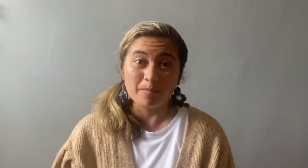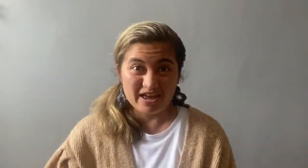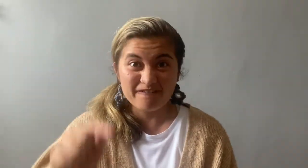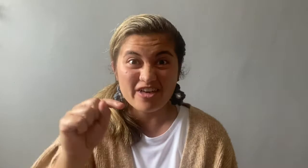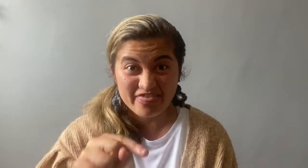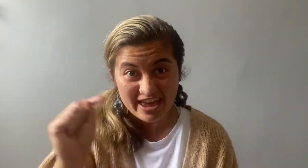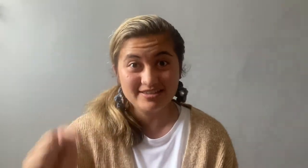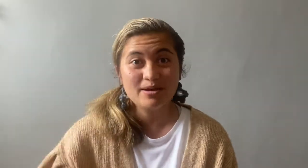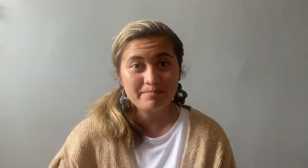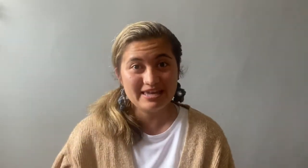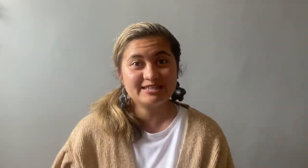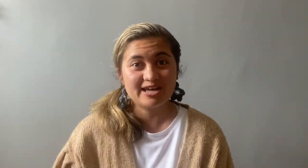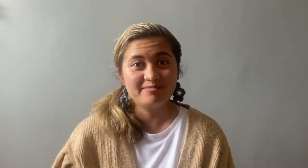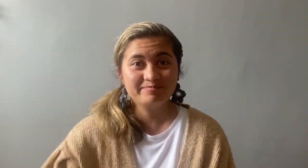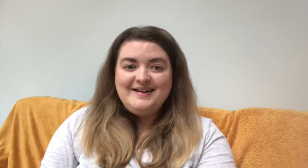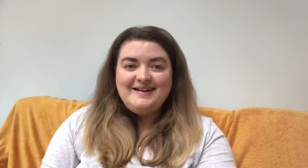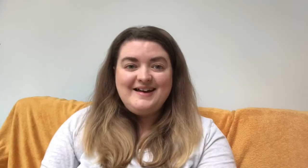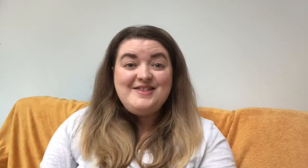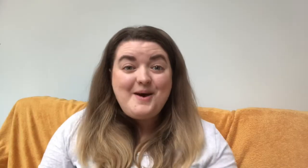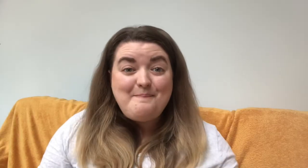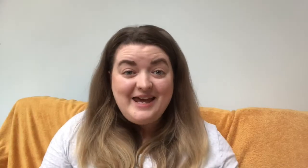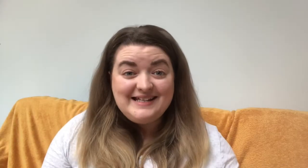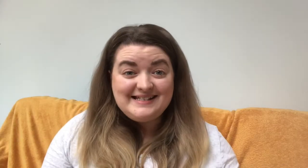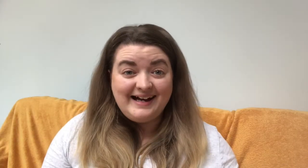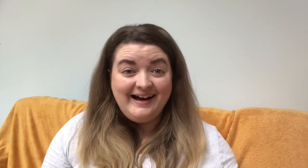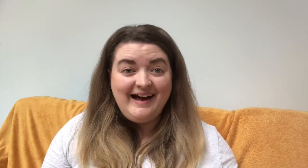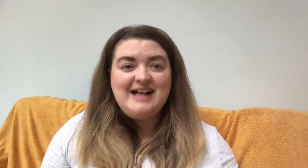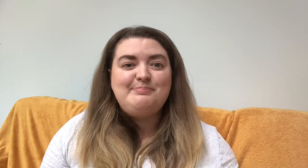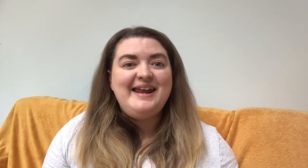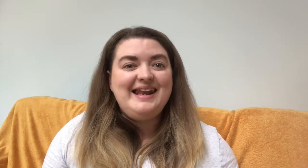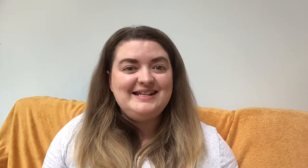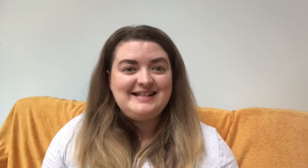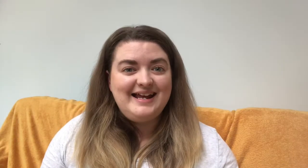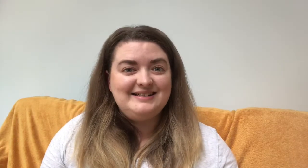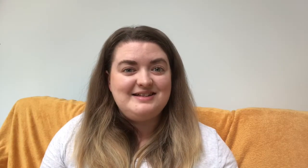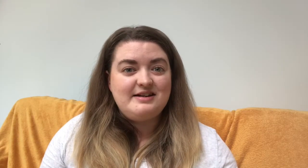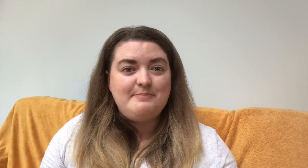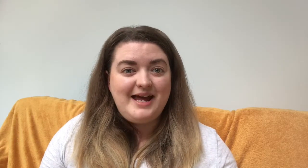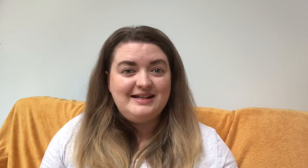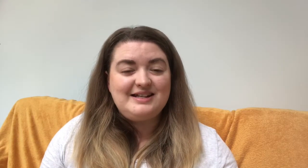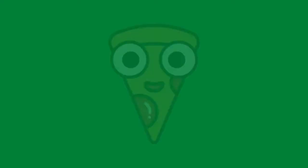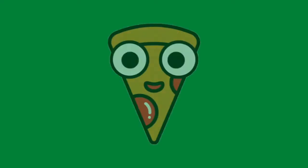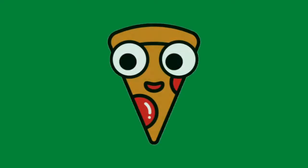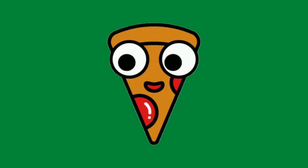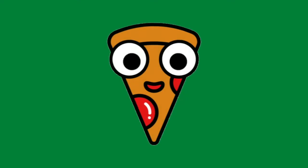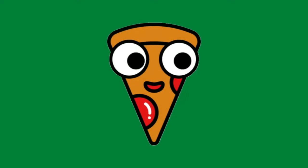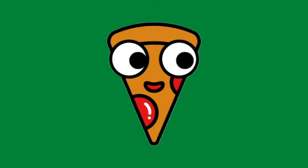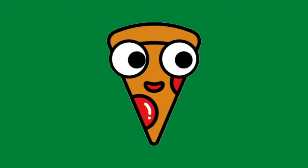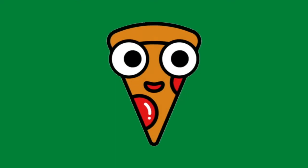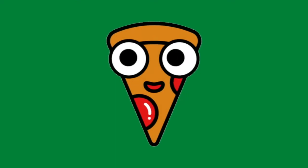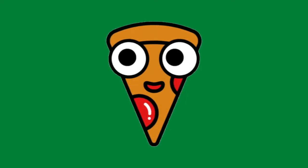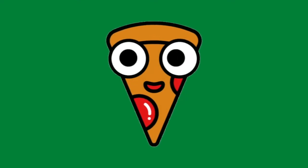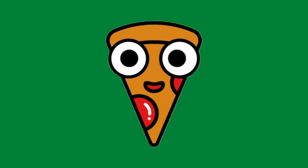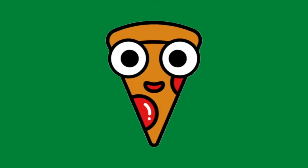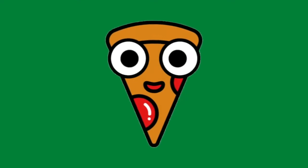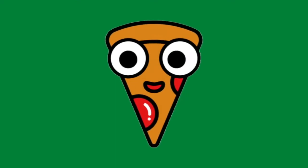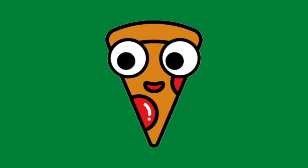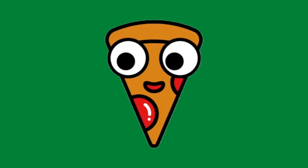topping for this pizza. The pizza has been listening to the debate the whole time and stands